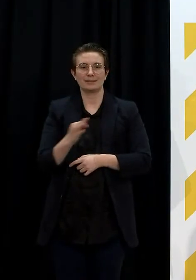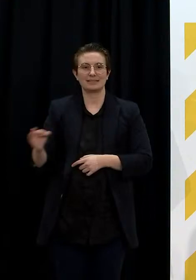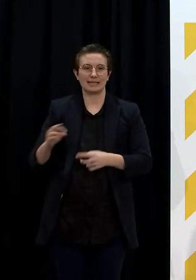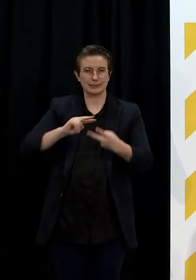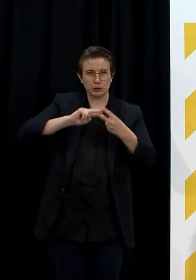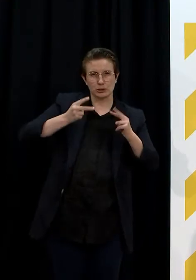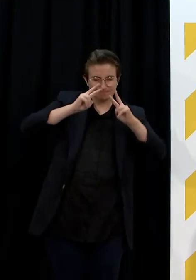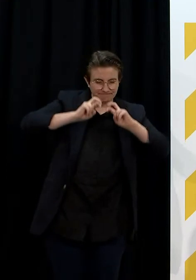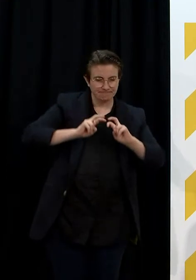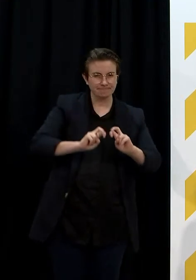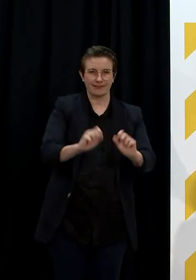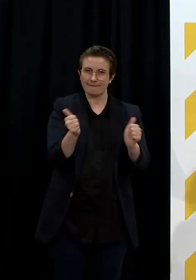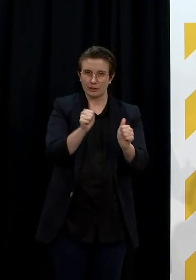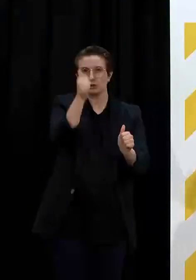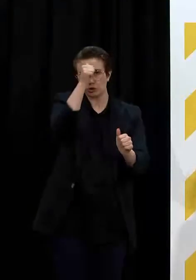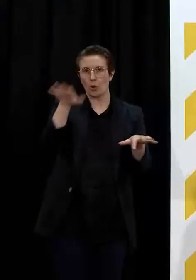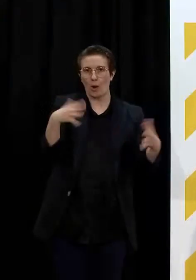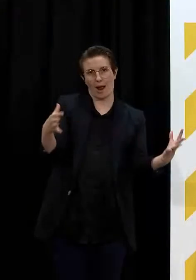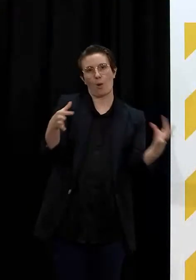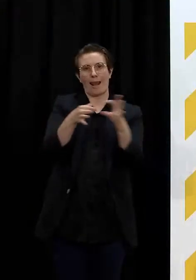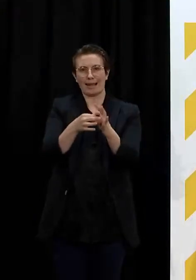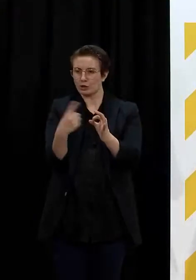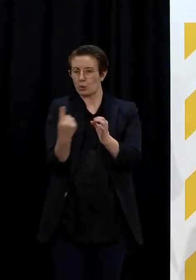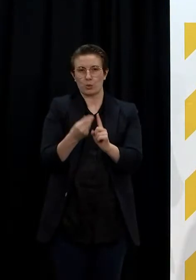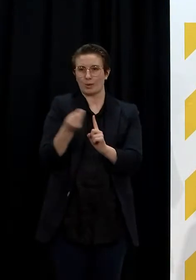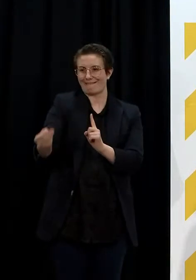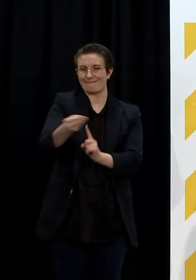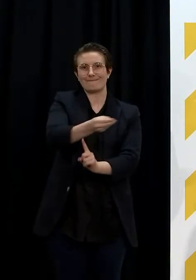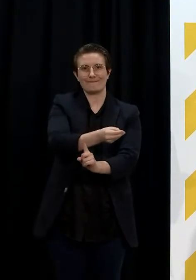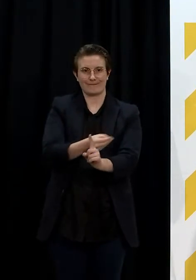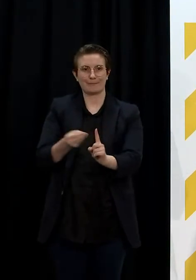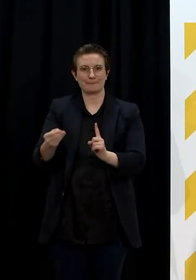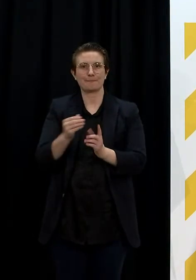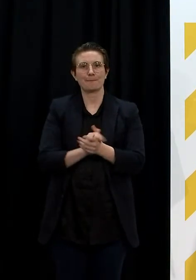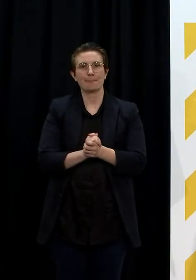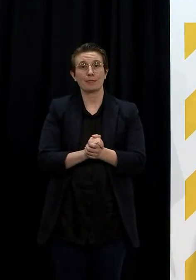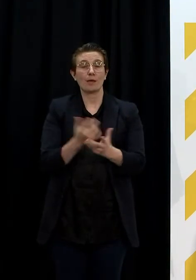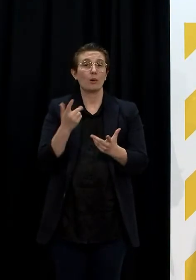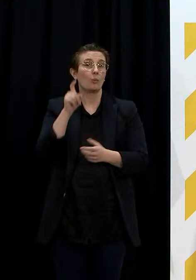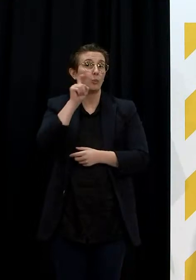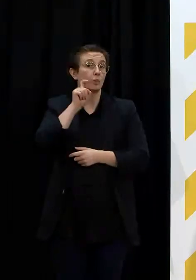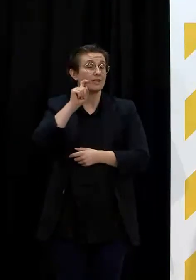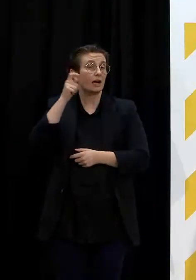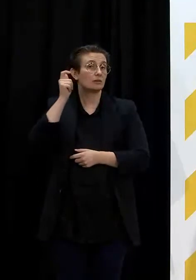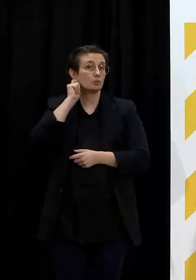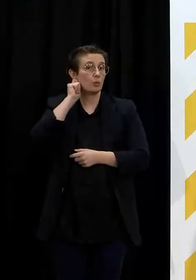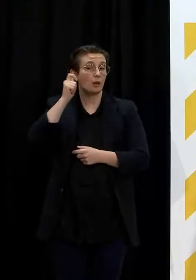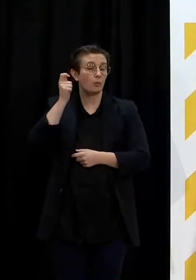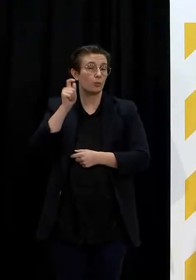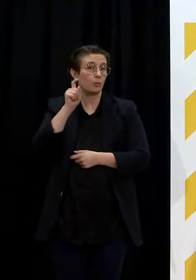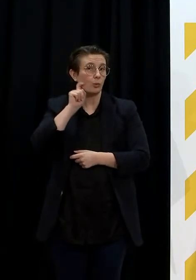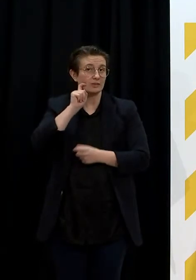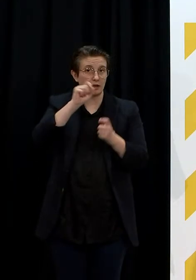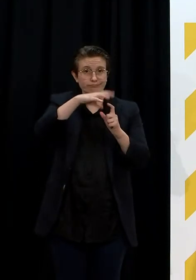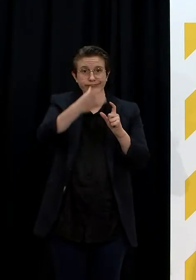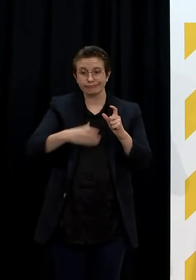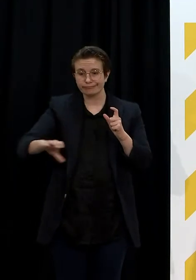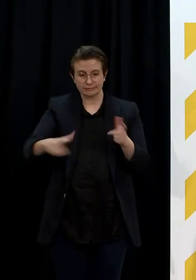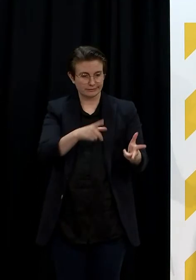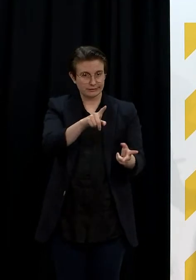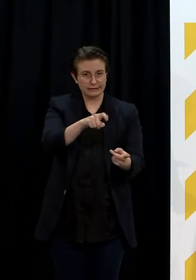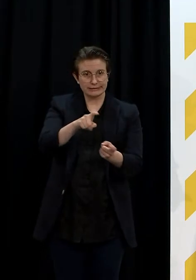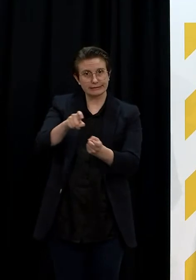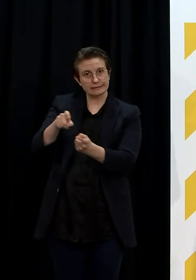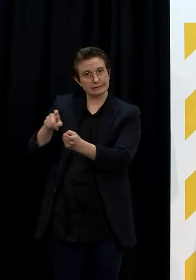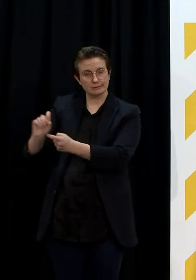unexpected results to report today. Importantly, samples collected from Northland from locations across that region on